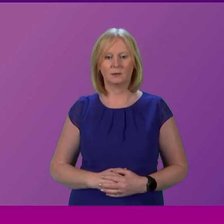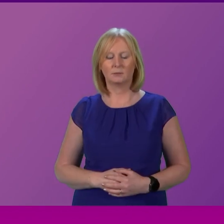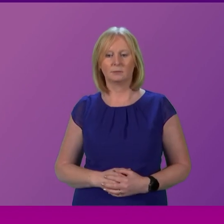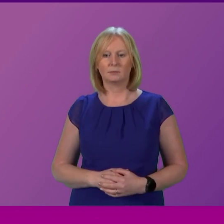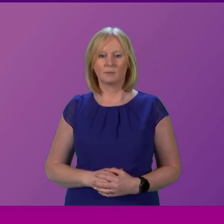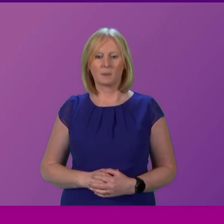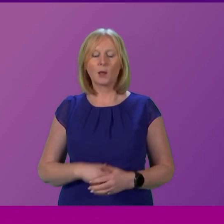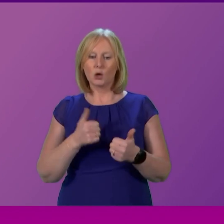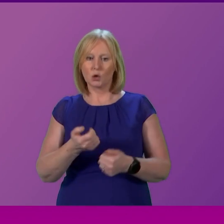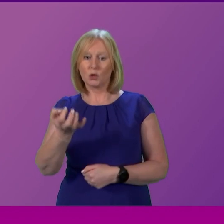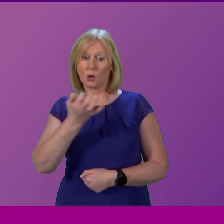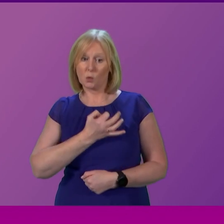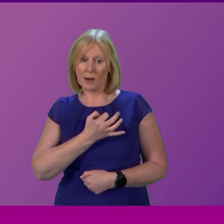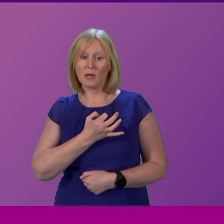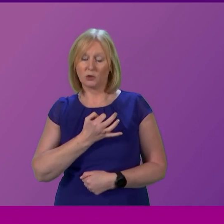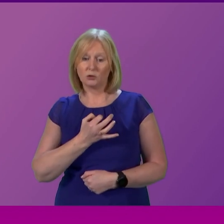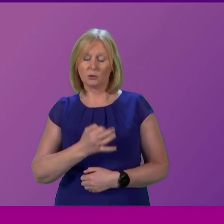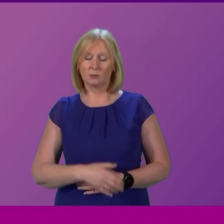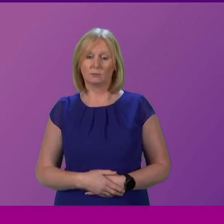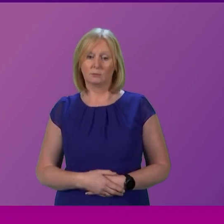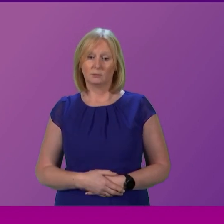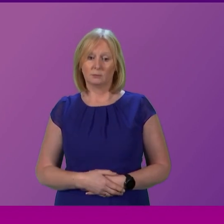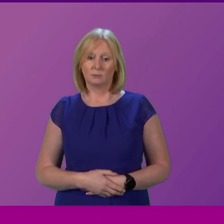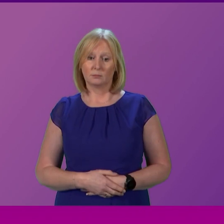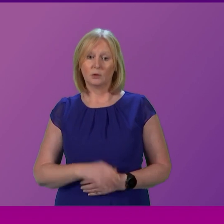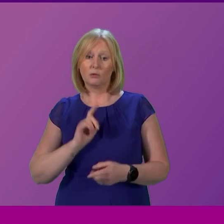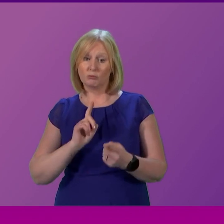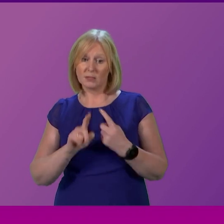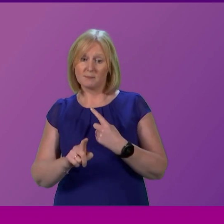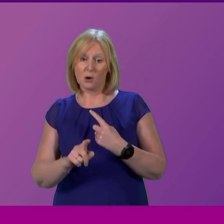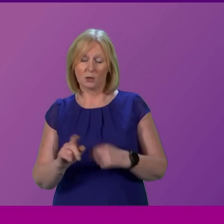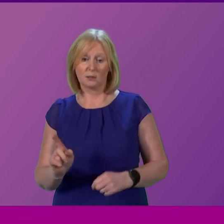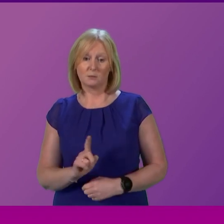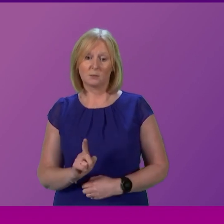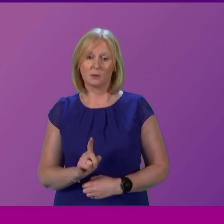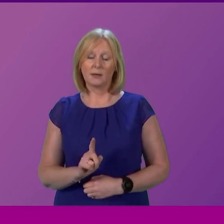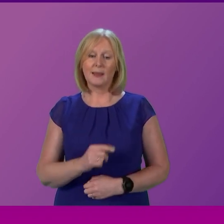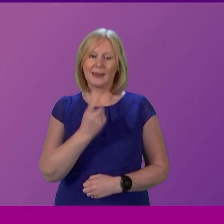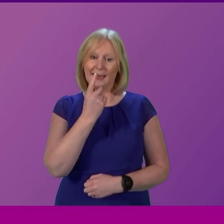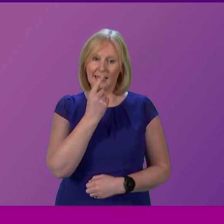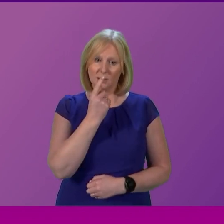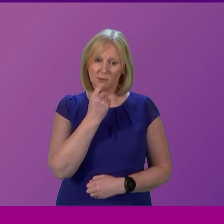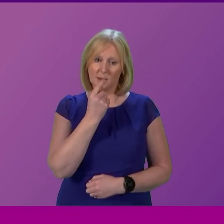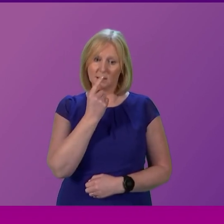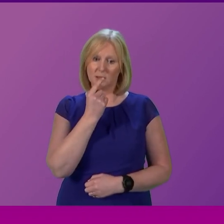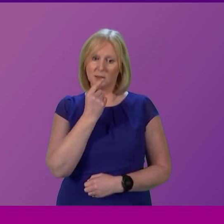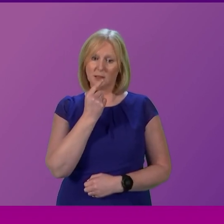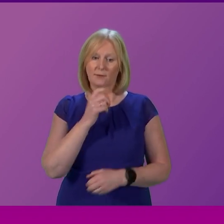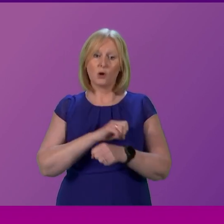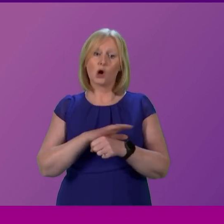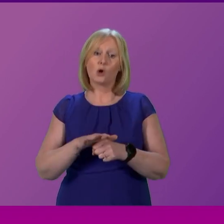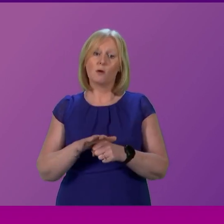very good question from Co-Cab Stewart what I would say to Co-Cab Stewart is that the eligibility for any Covid